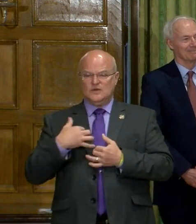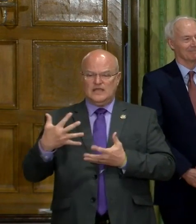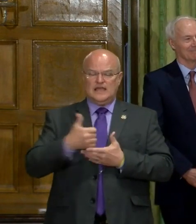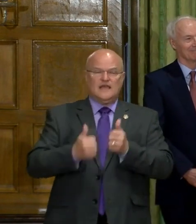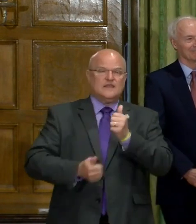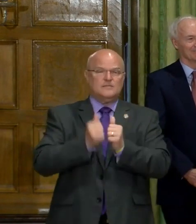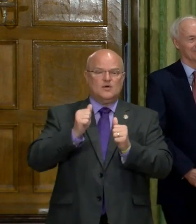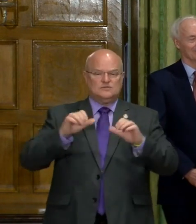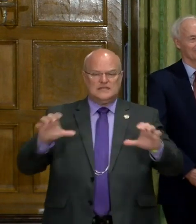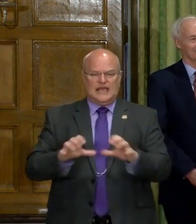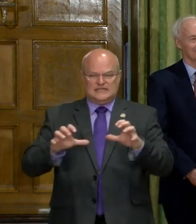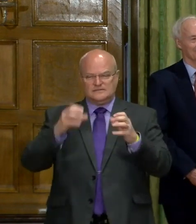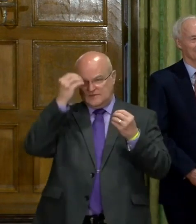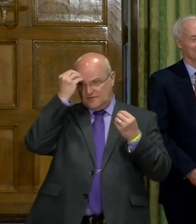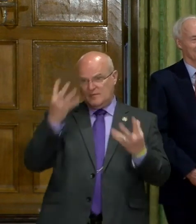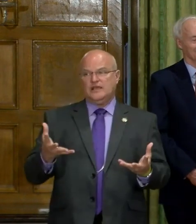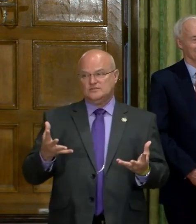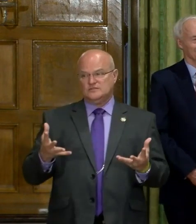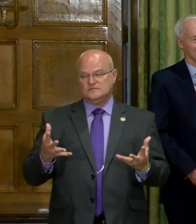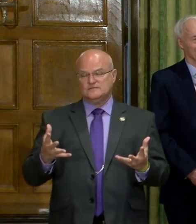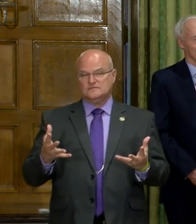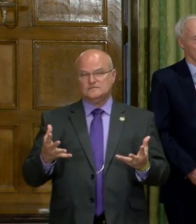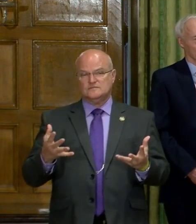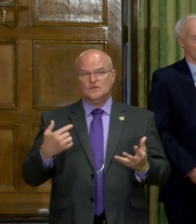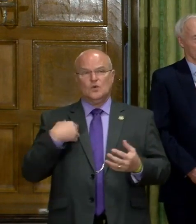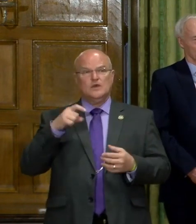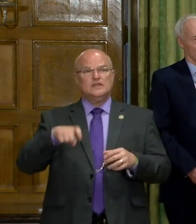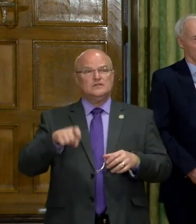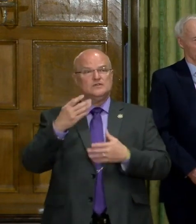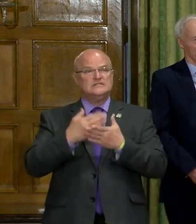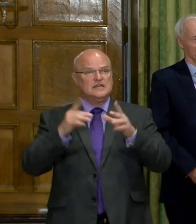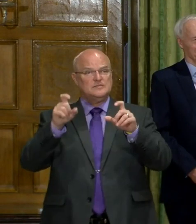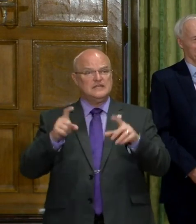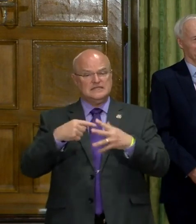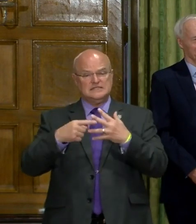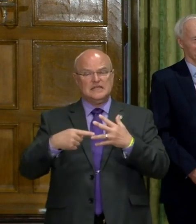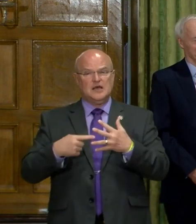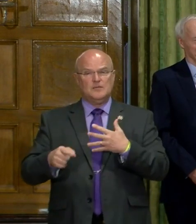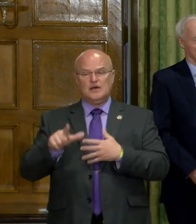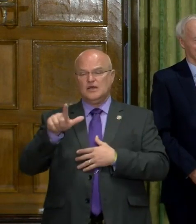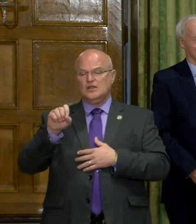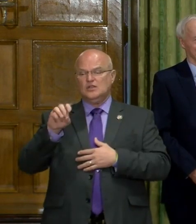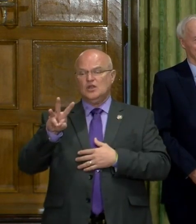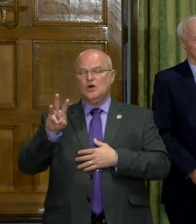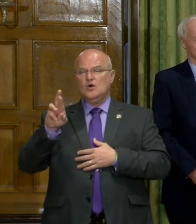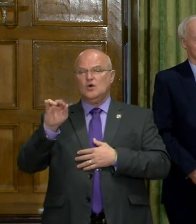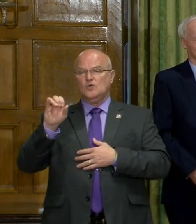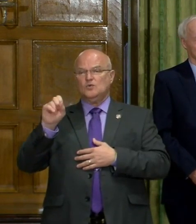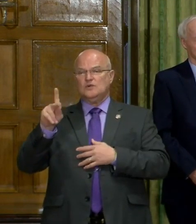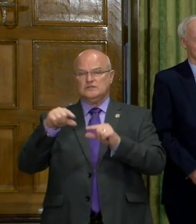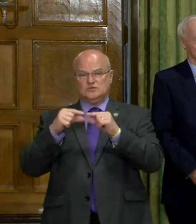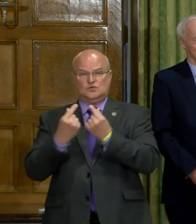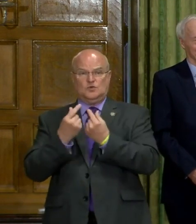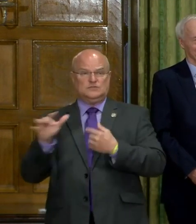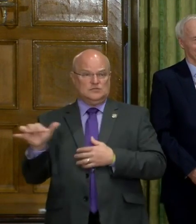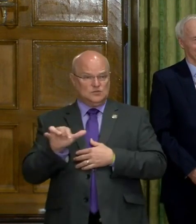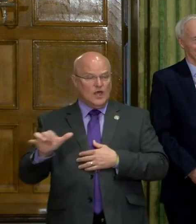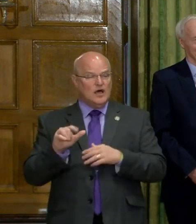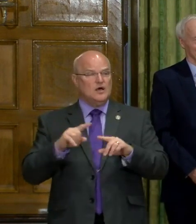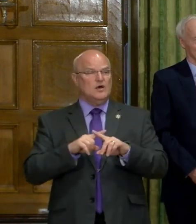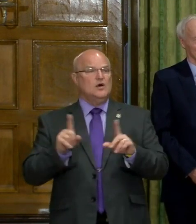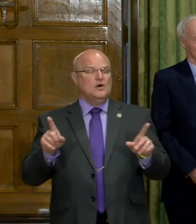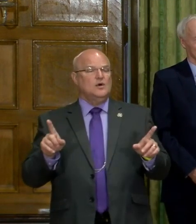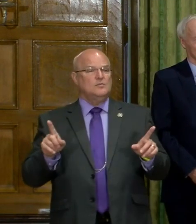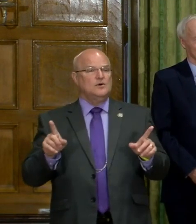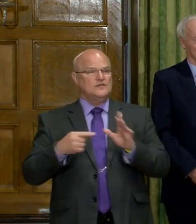gather the most actionable information. Um, we need to do some testing amongst low-risk, uh, groups as well, but,